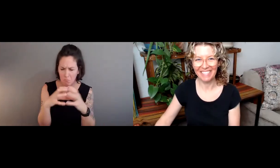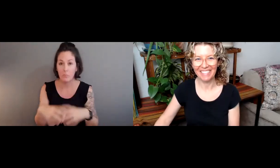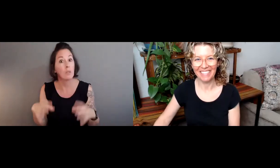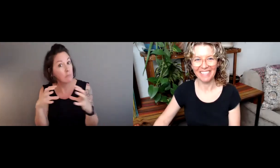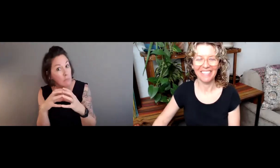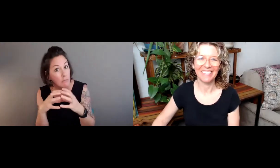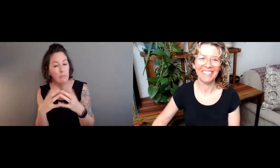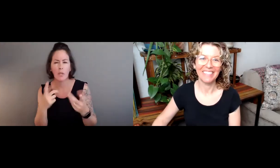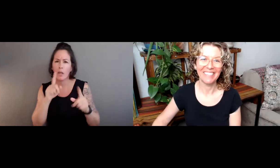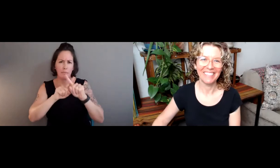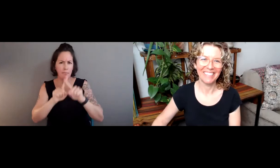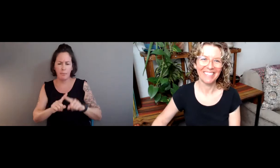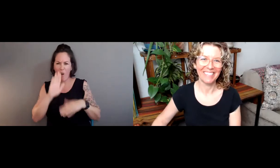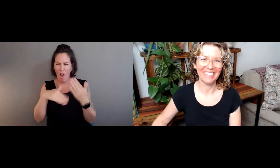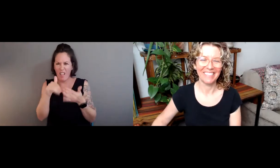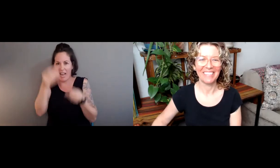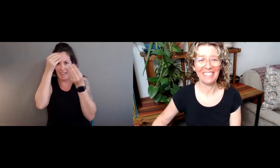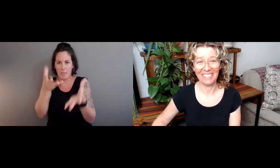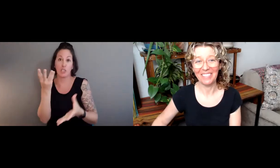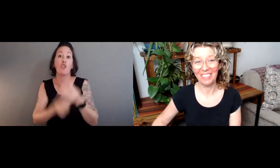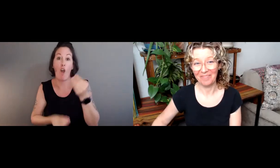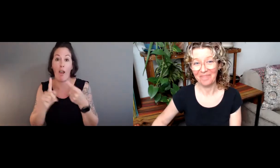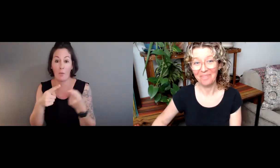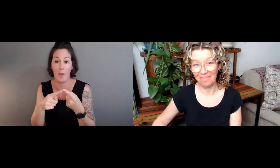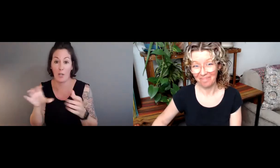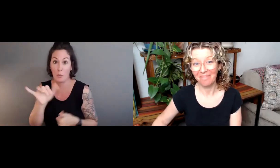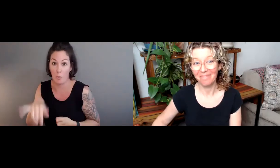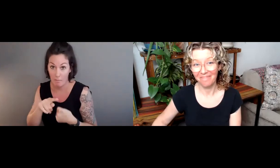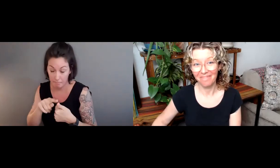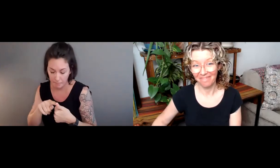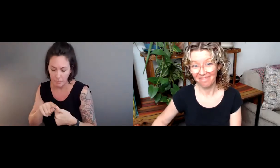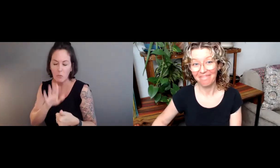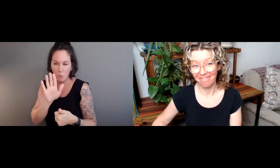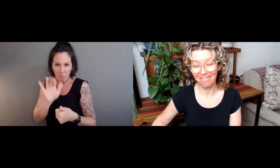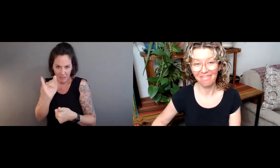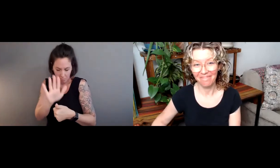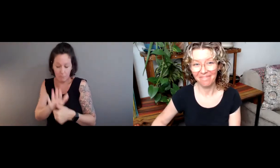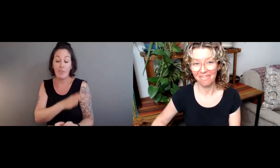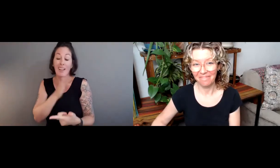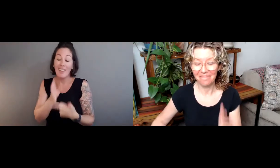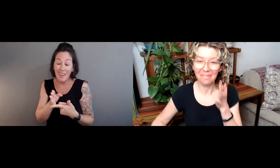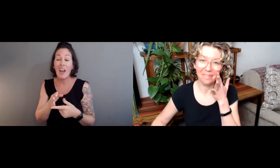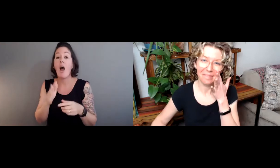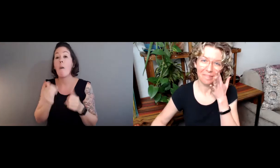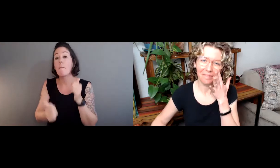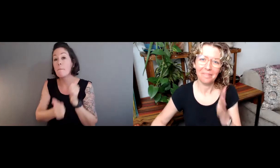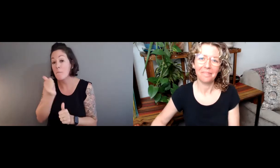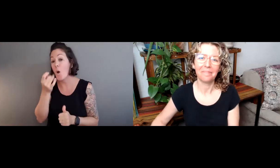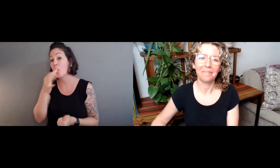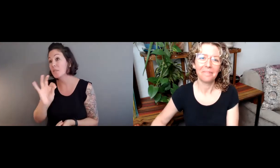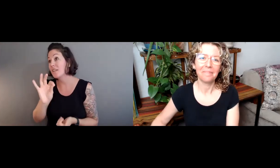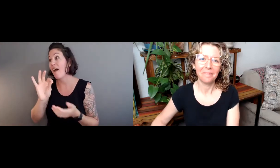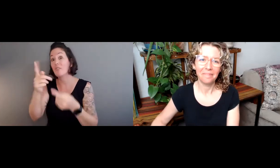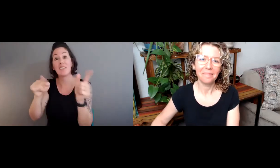Now, that doesn't show the size of the ball, which I could do in ASL. So all of that information is gone when you're writing out a